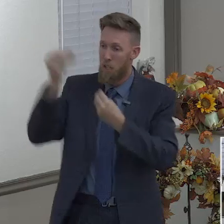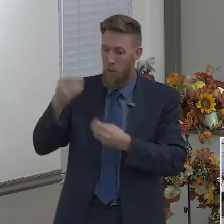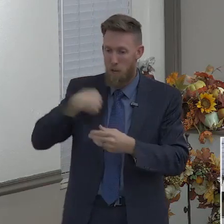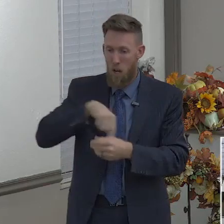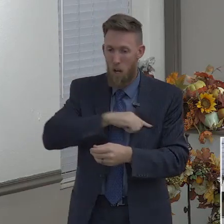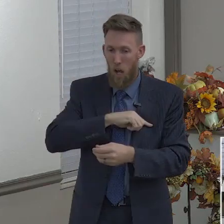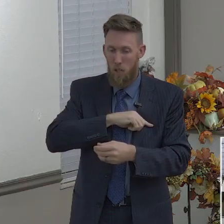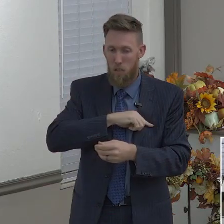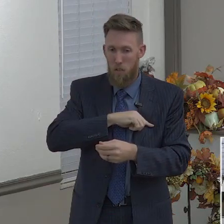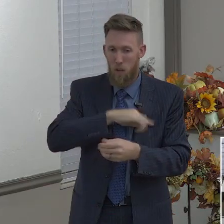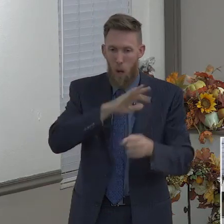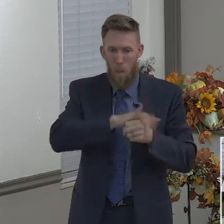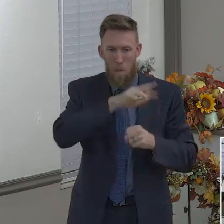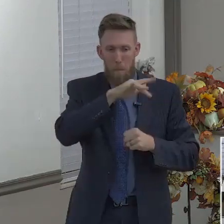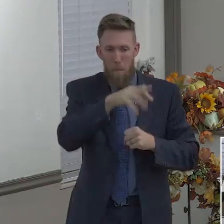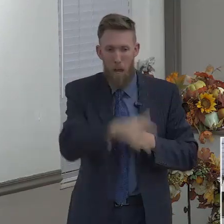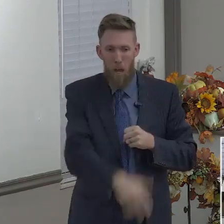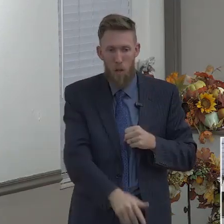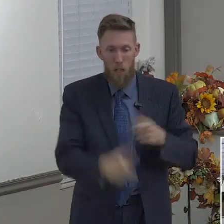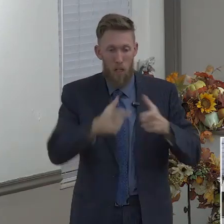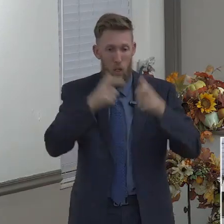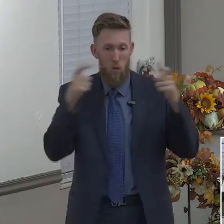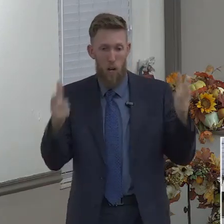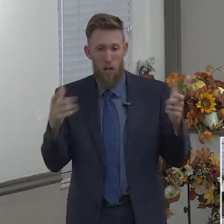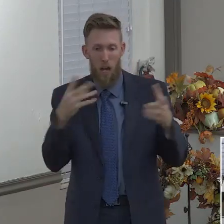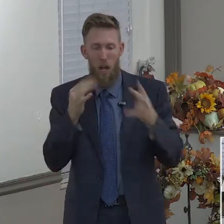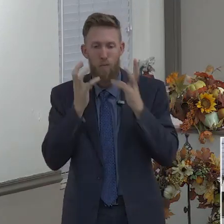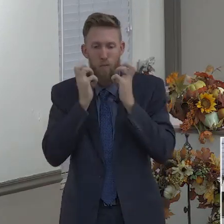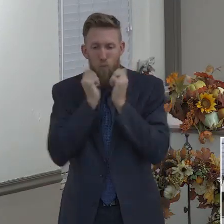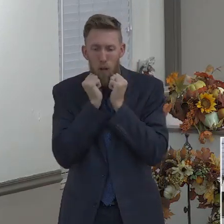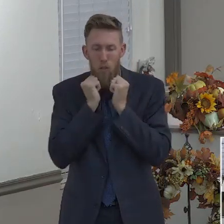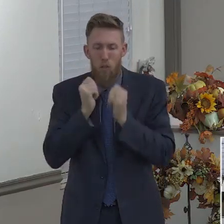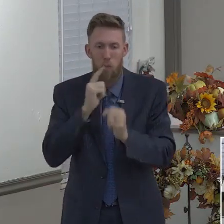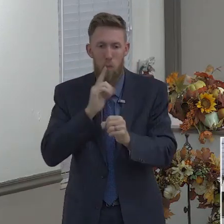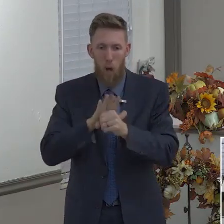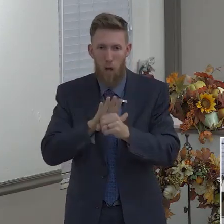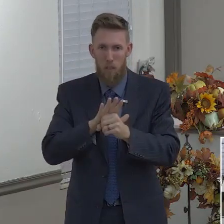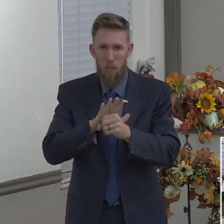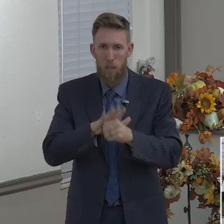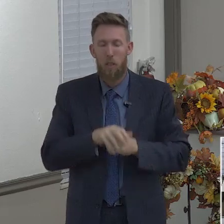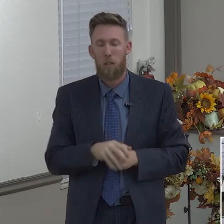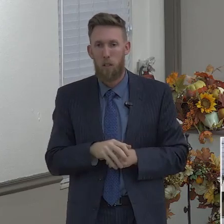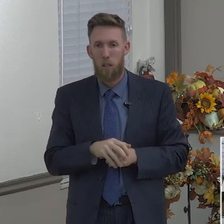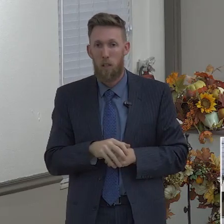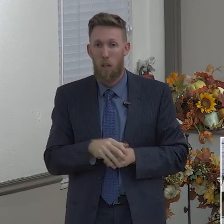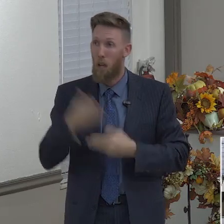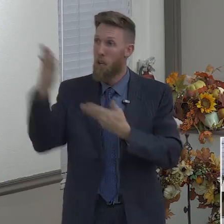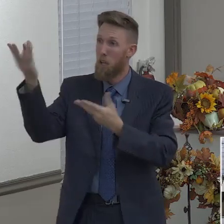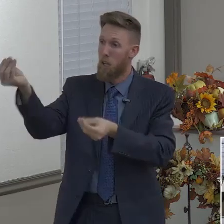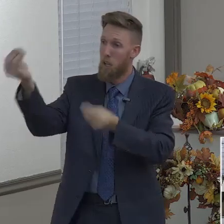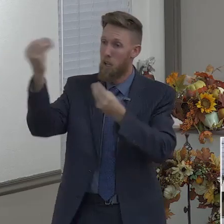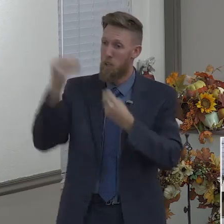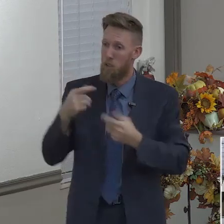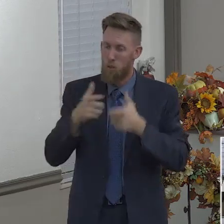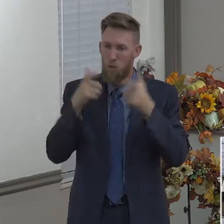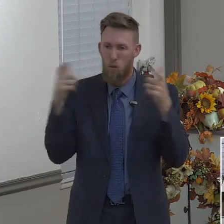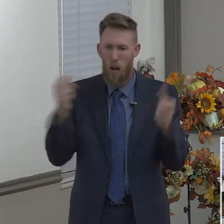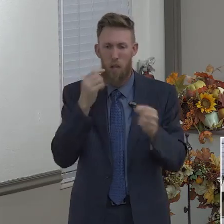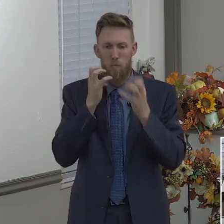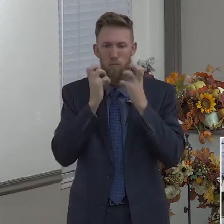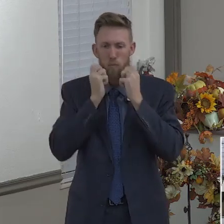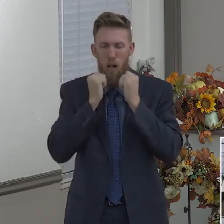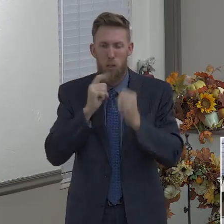and precious promises. We see that he gives us great and precious promises in all through scripture.